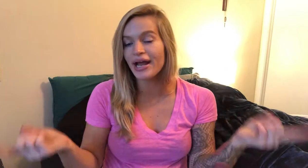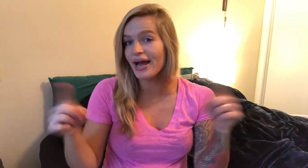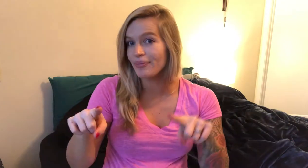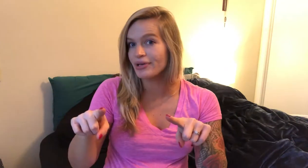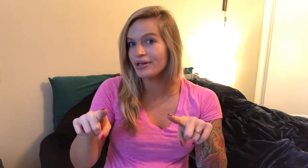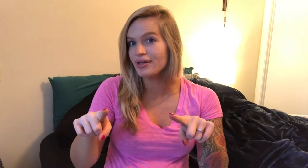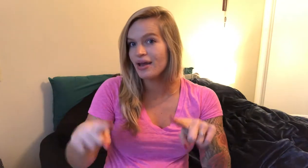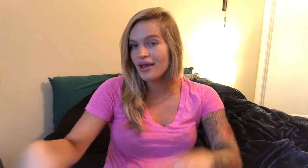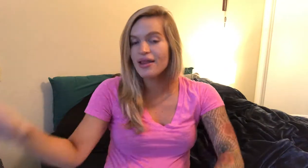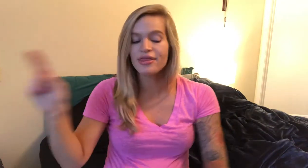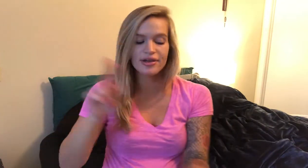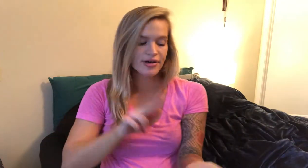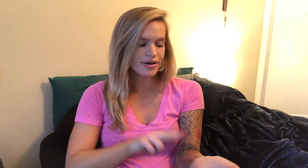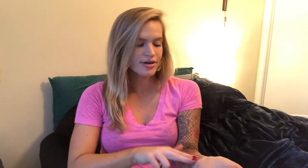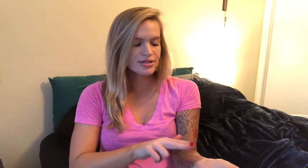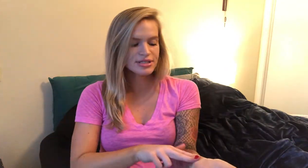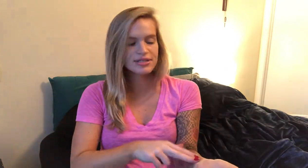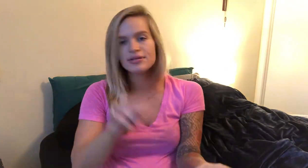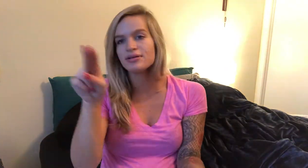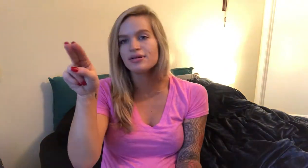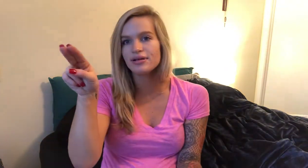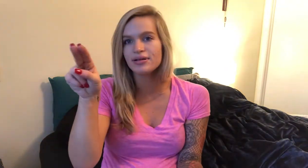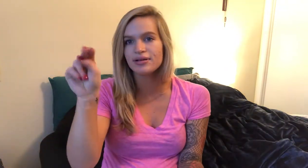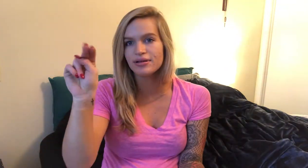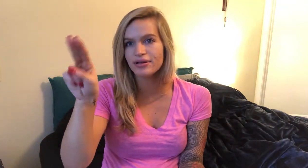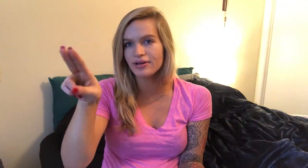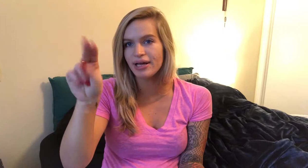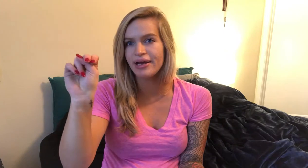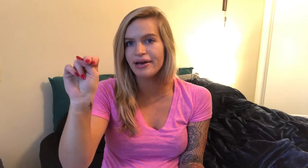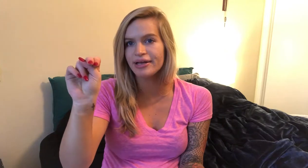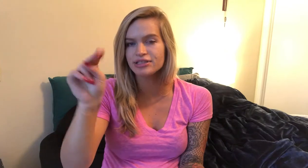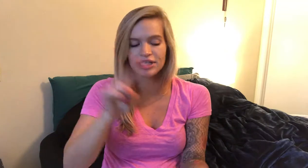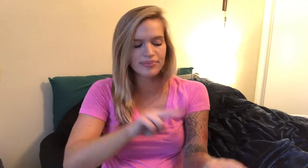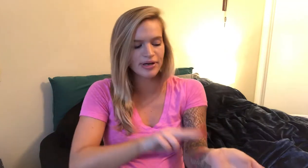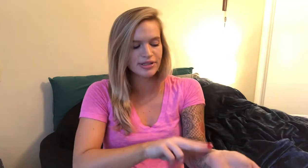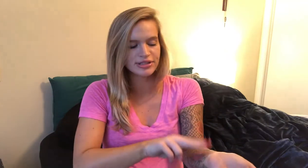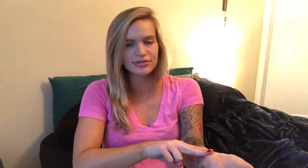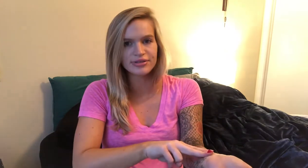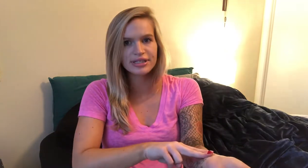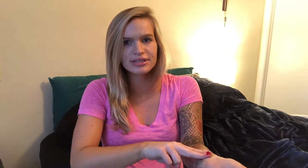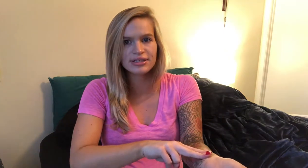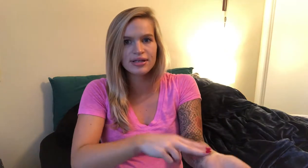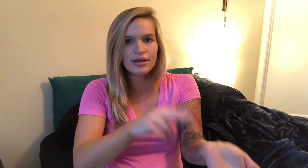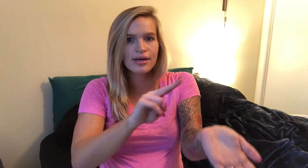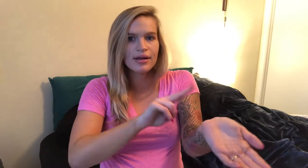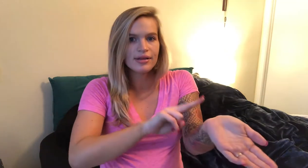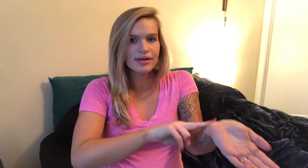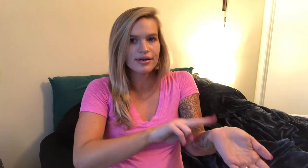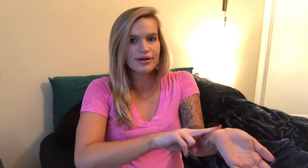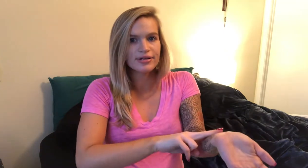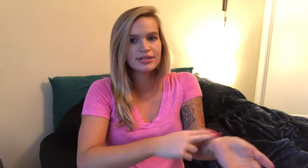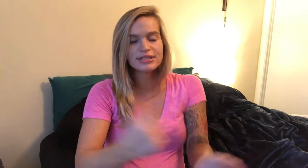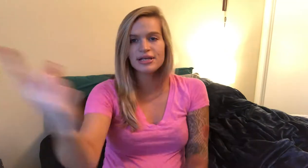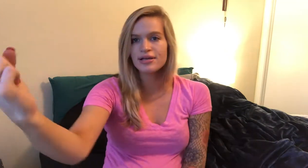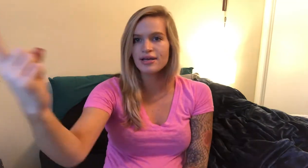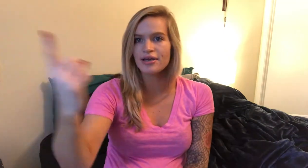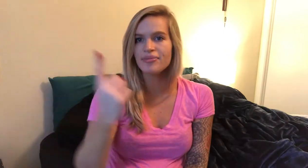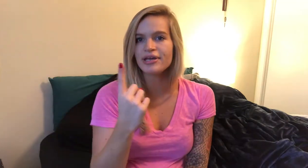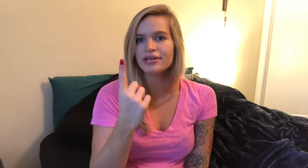happen the nurse little and a hand shape onto the wrist the nurse came in